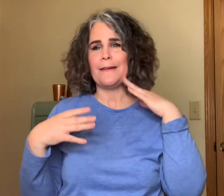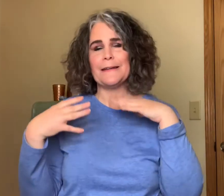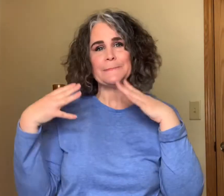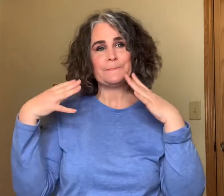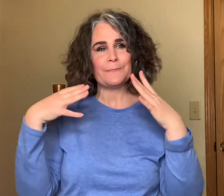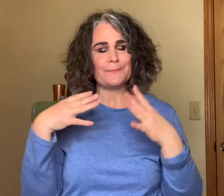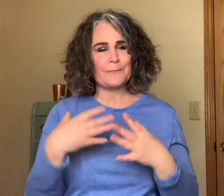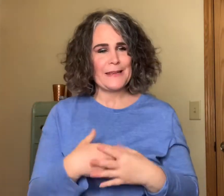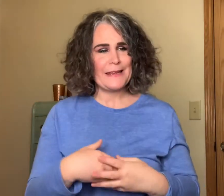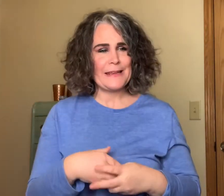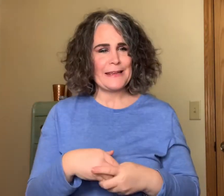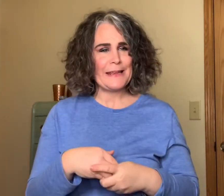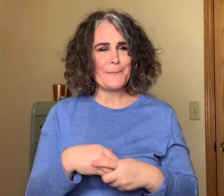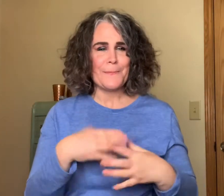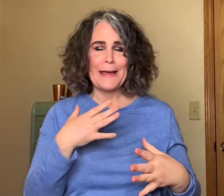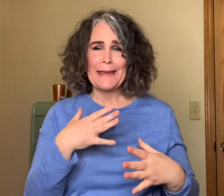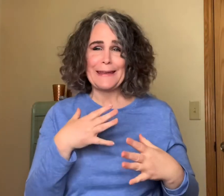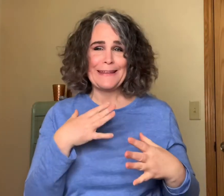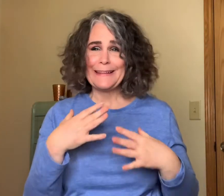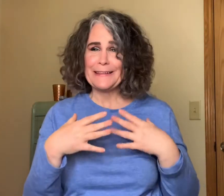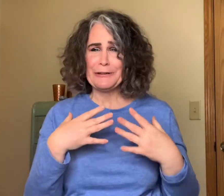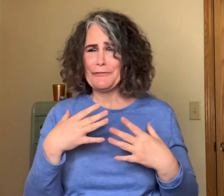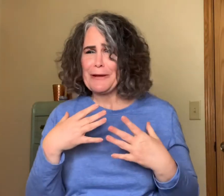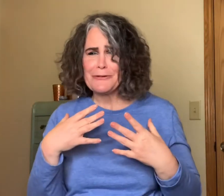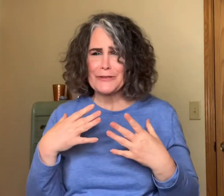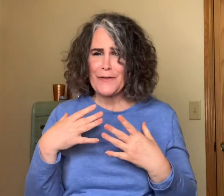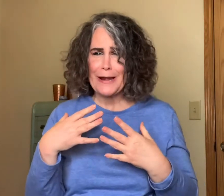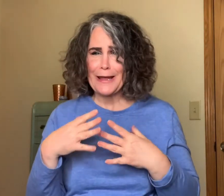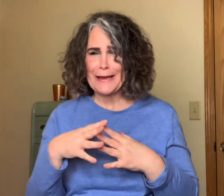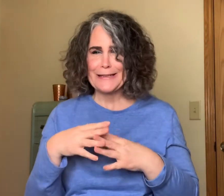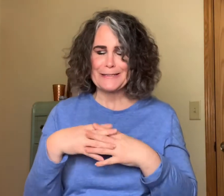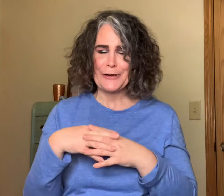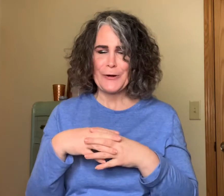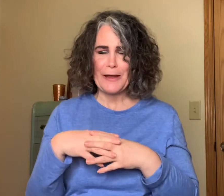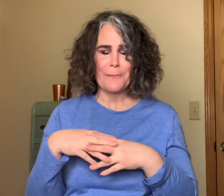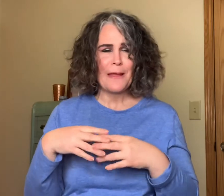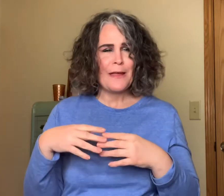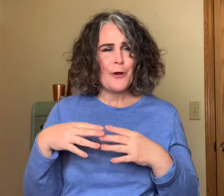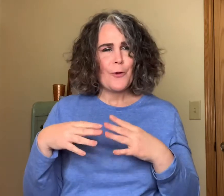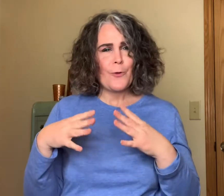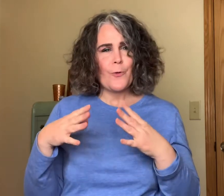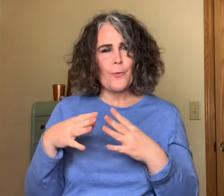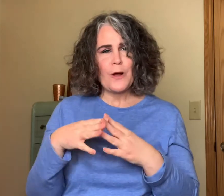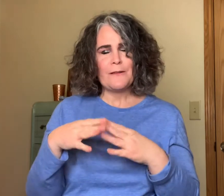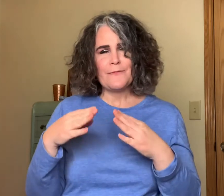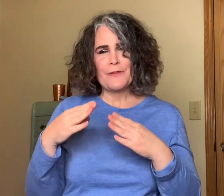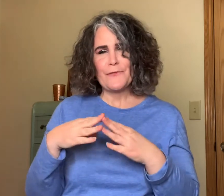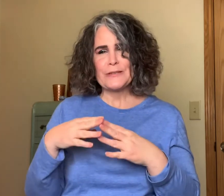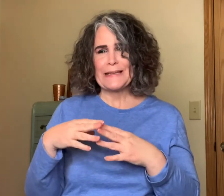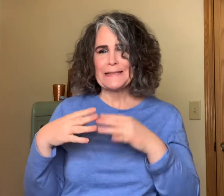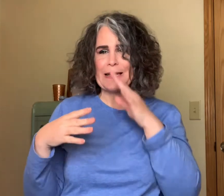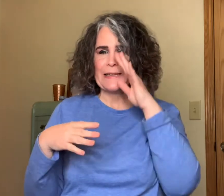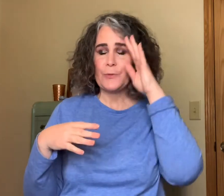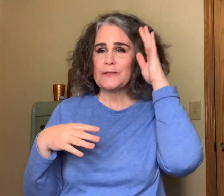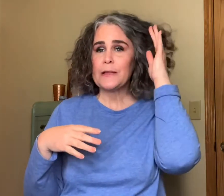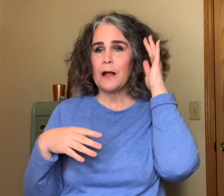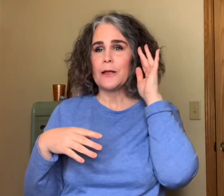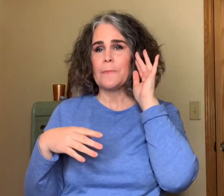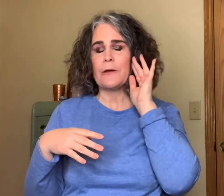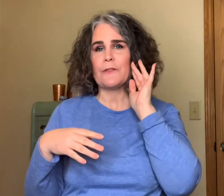my little Fragrance Friday on Instagram one of the first things I did was talk about the